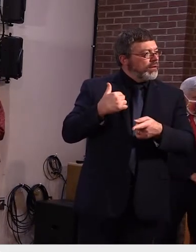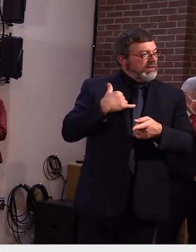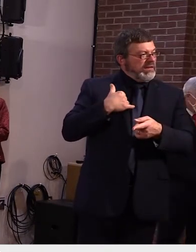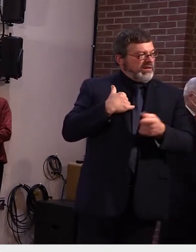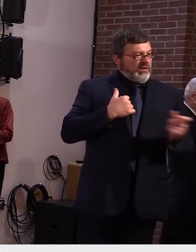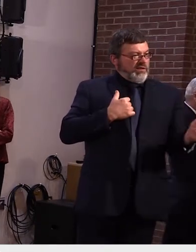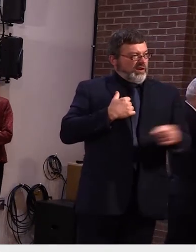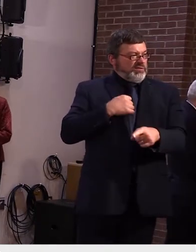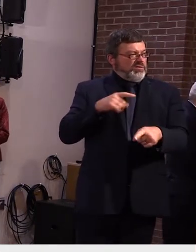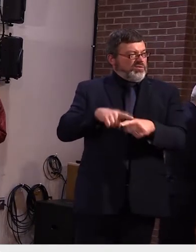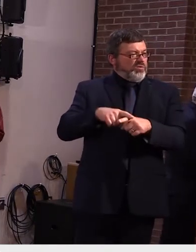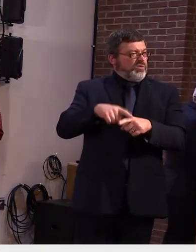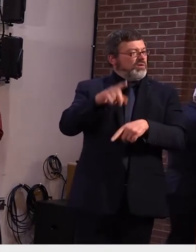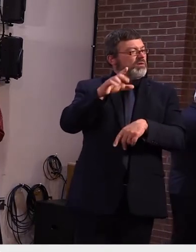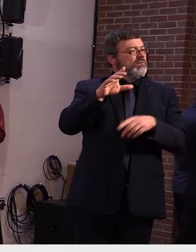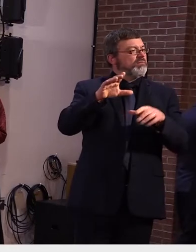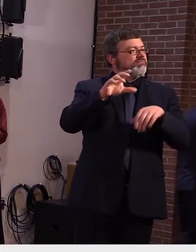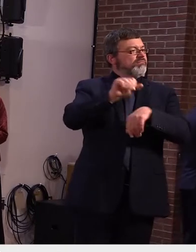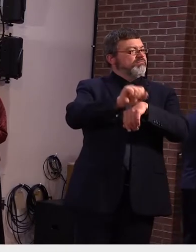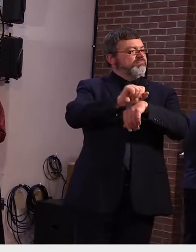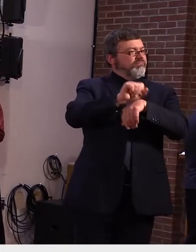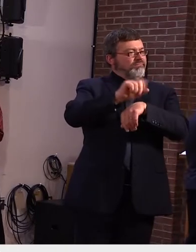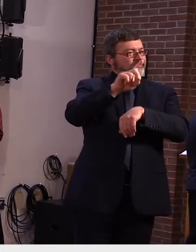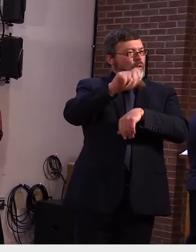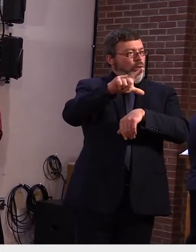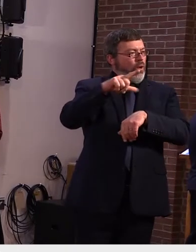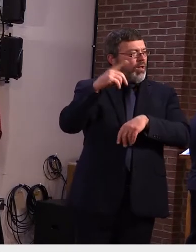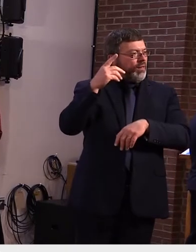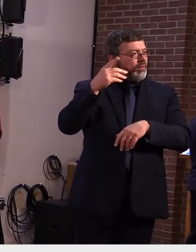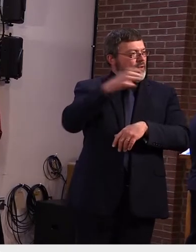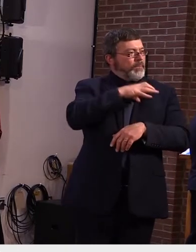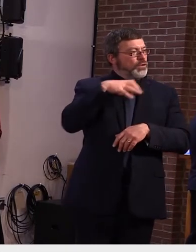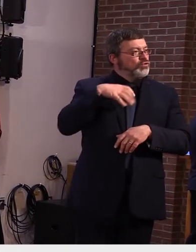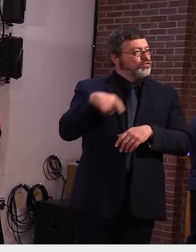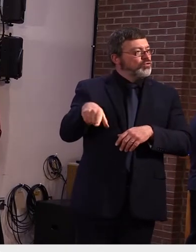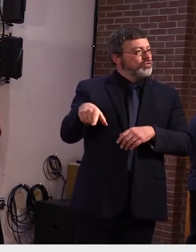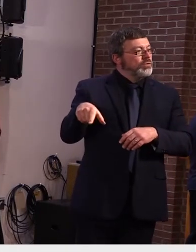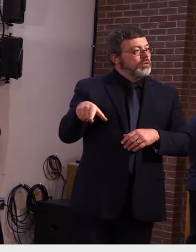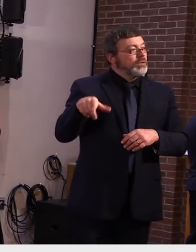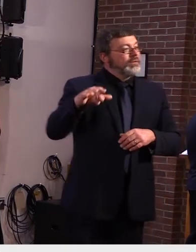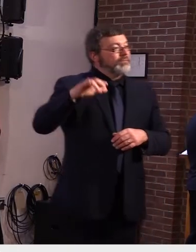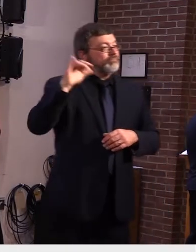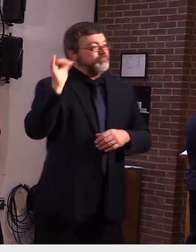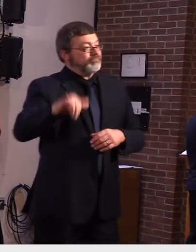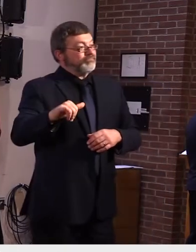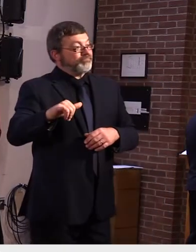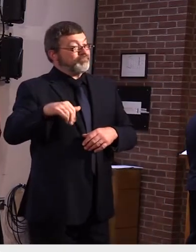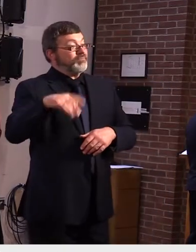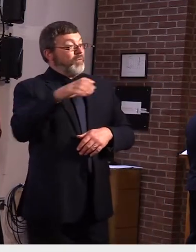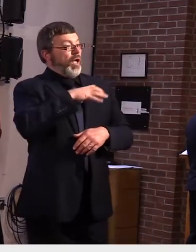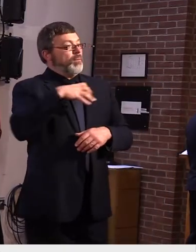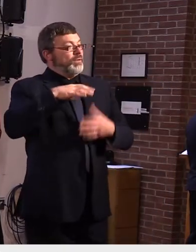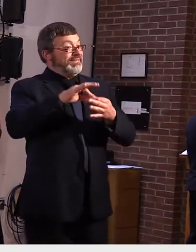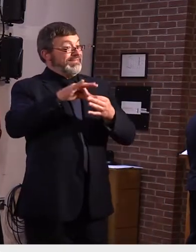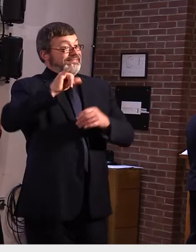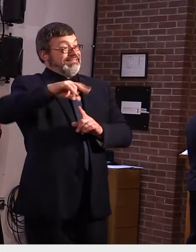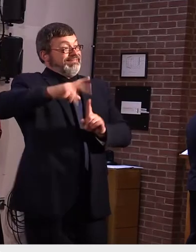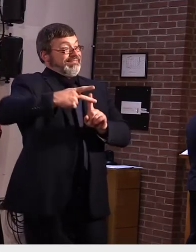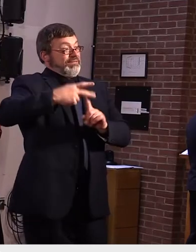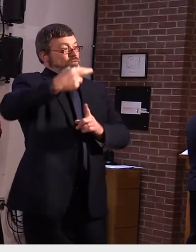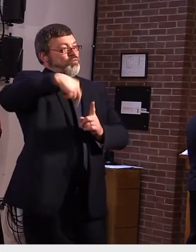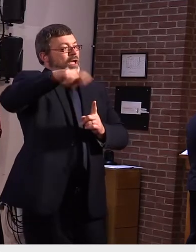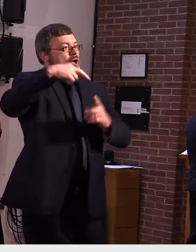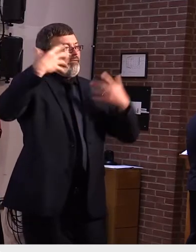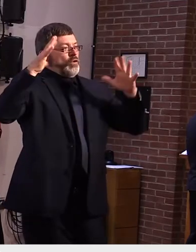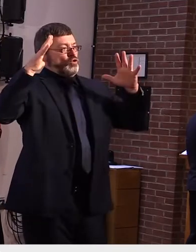um the second round uh was announced we did receive the funding i think it was just about uh two weeks ago that we